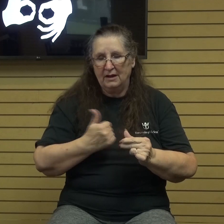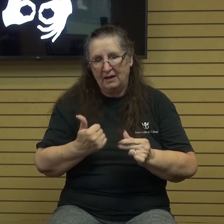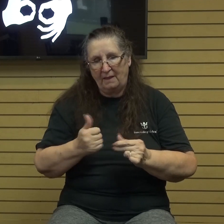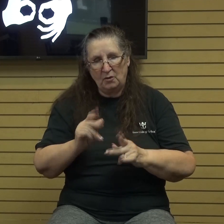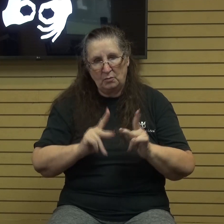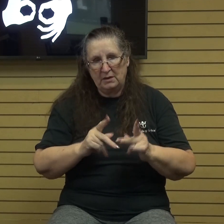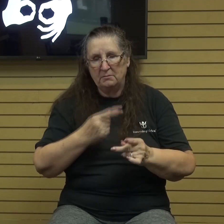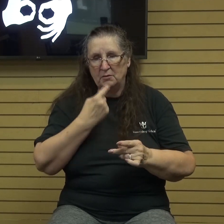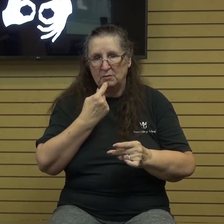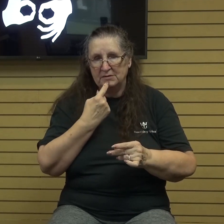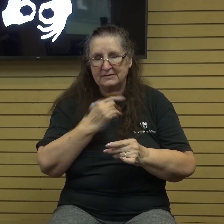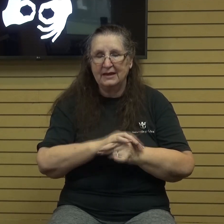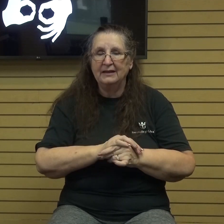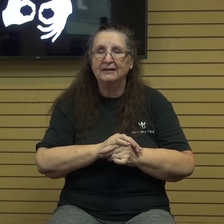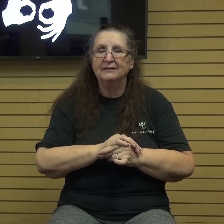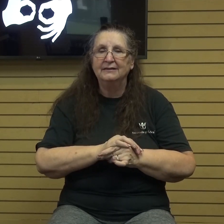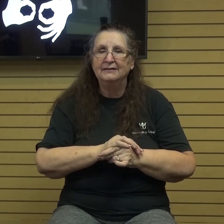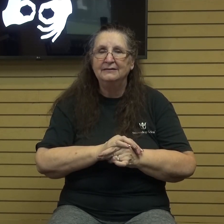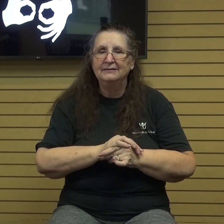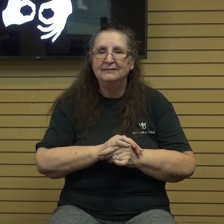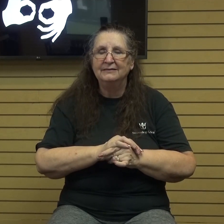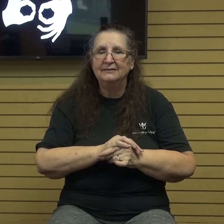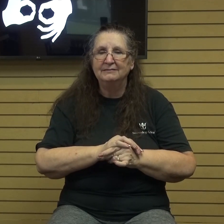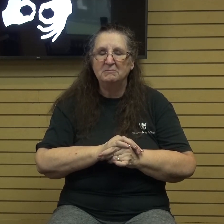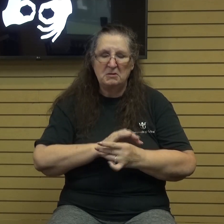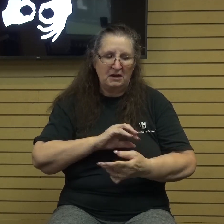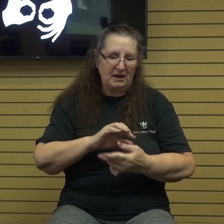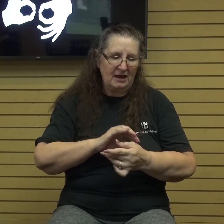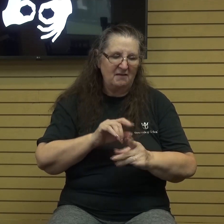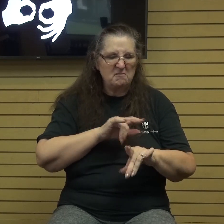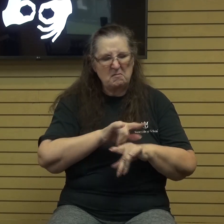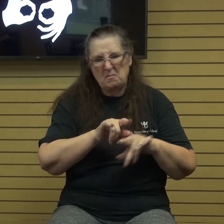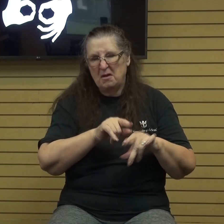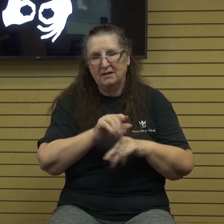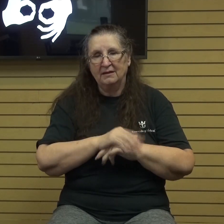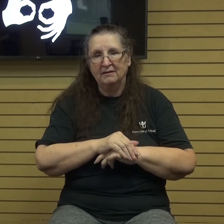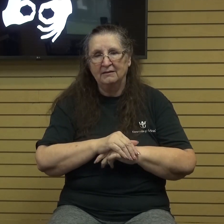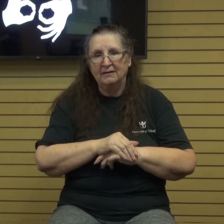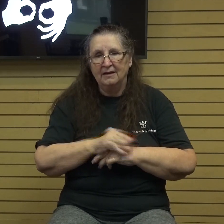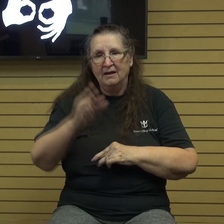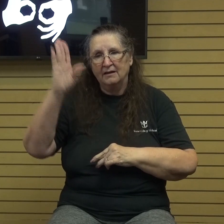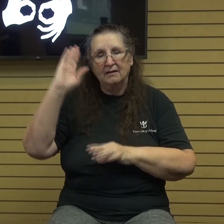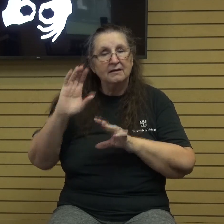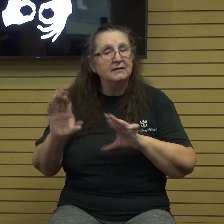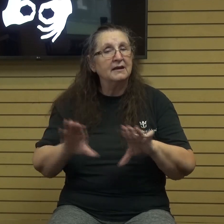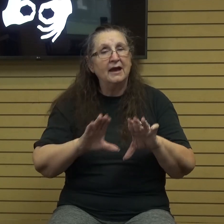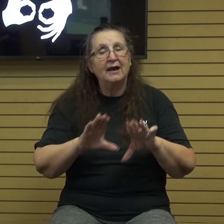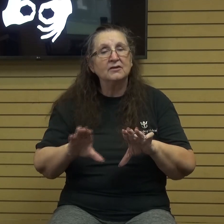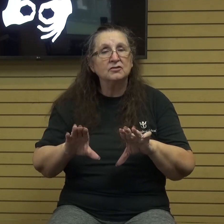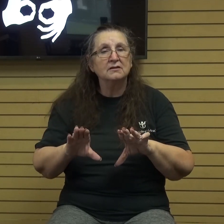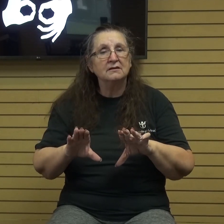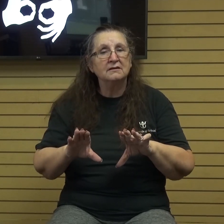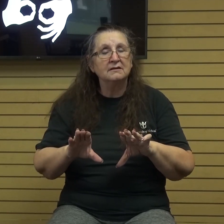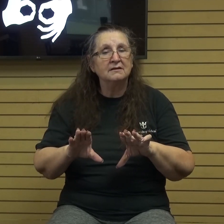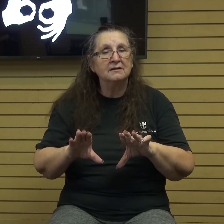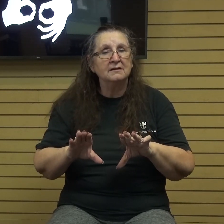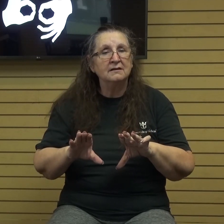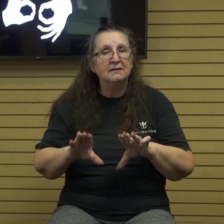were saying about him, this type of godly conduct is enough to make